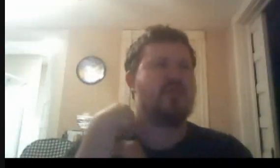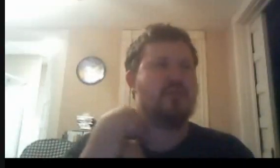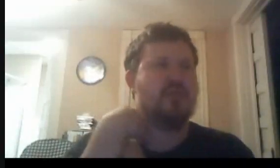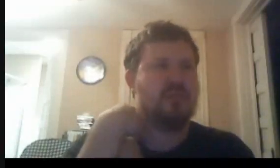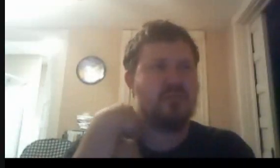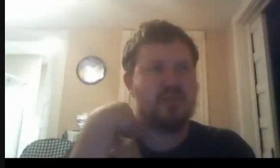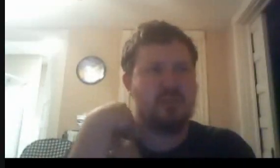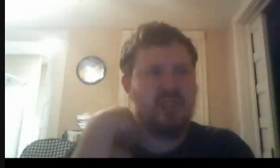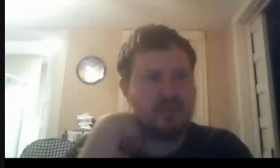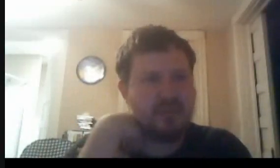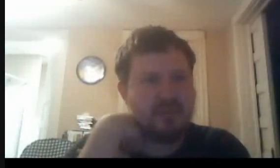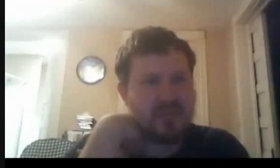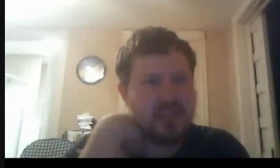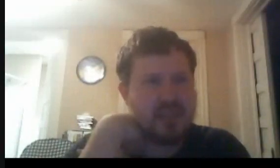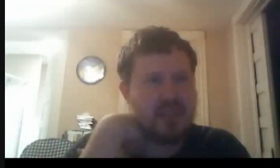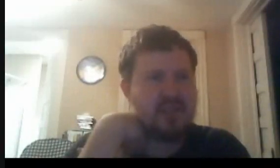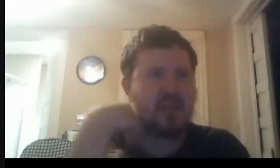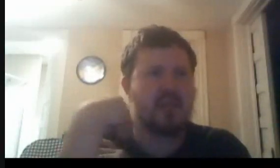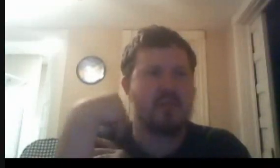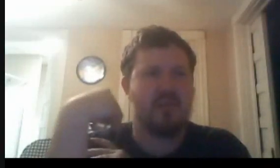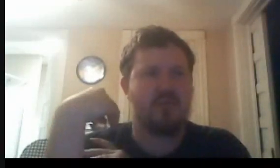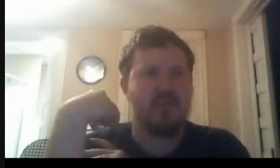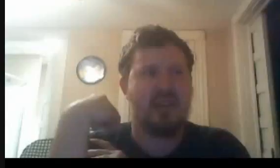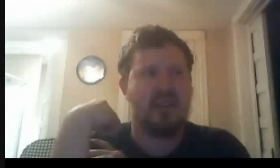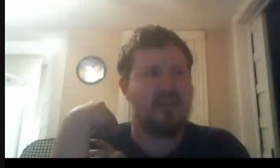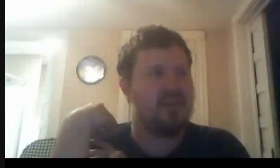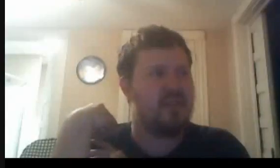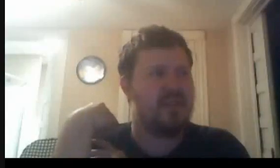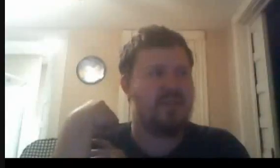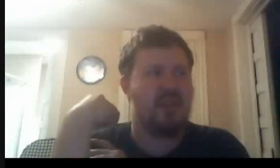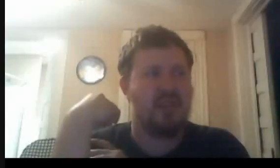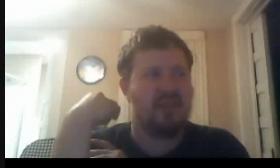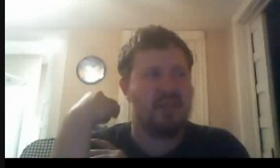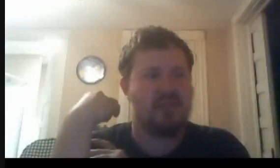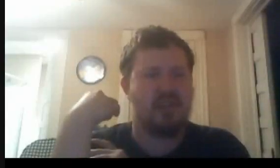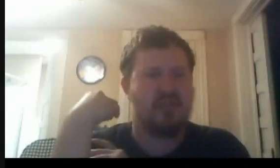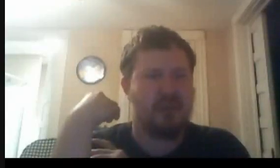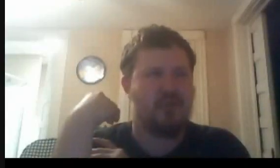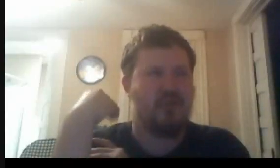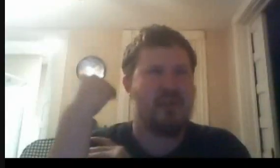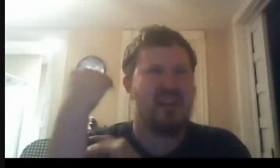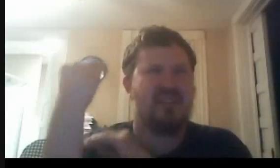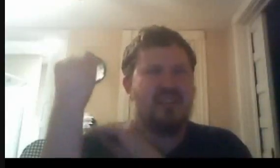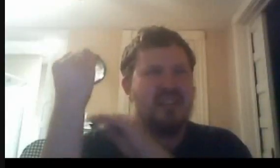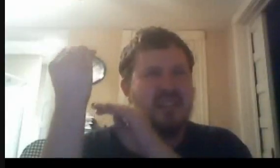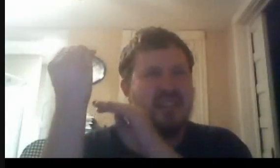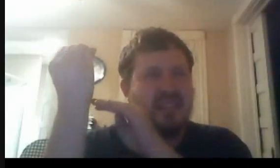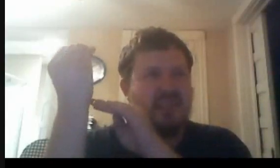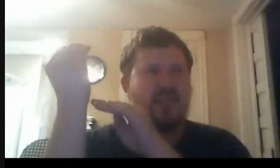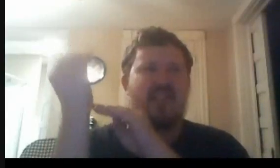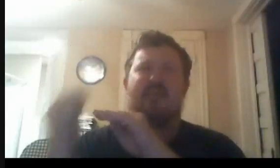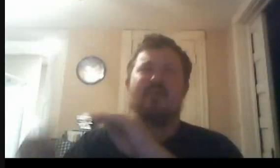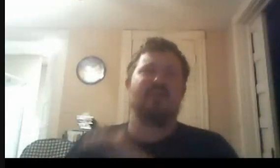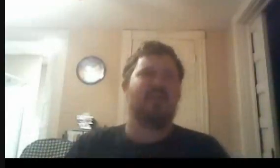first and Monster Blood. Then I found out Monster Blood 3. I found out there was a character named Kermat. I found there was a character Kermat.